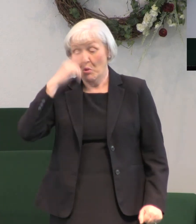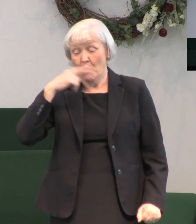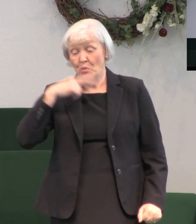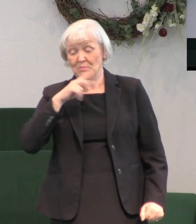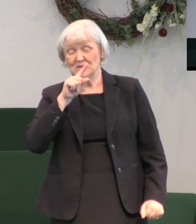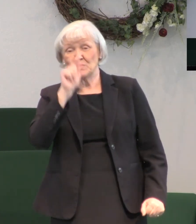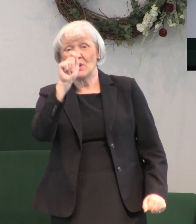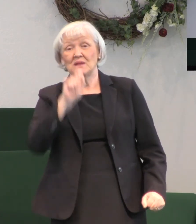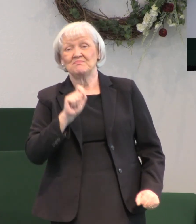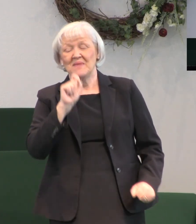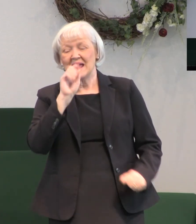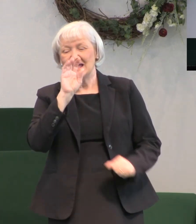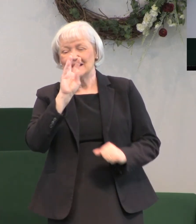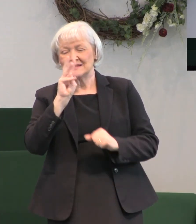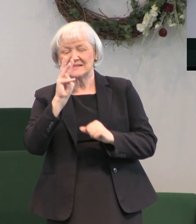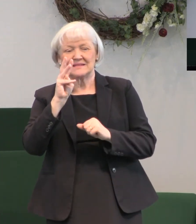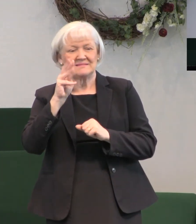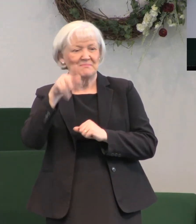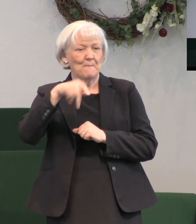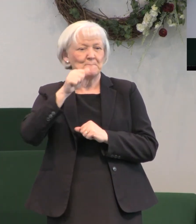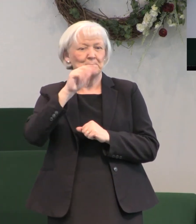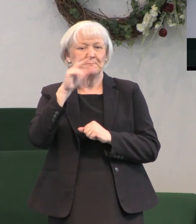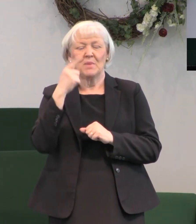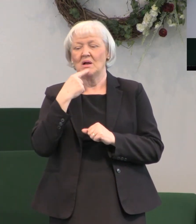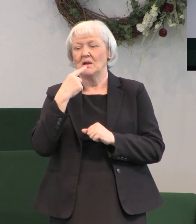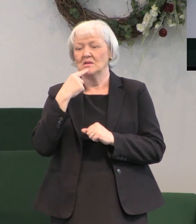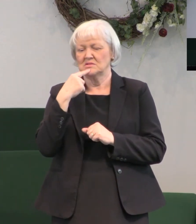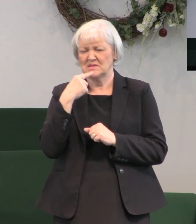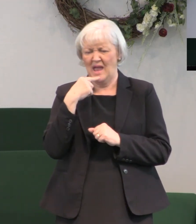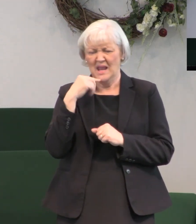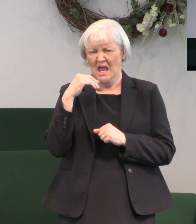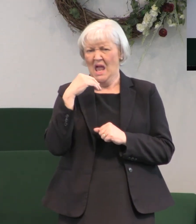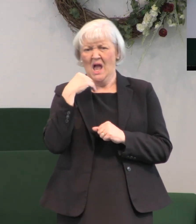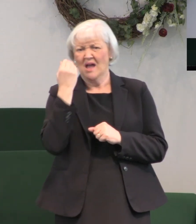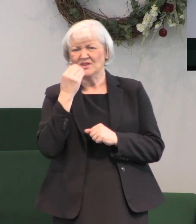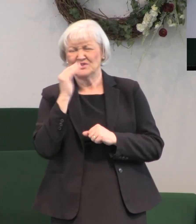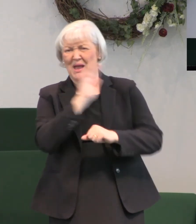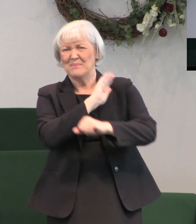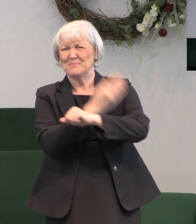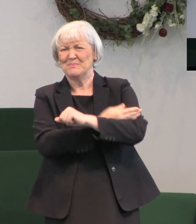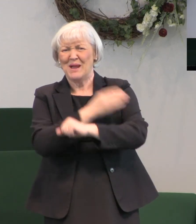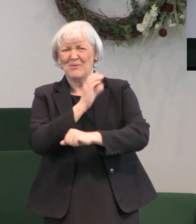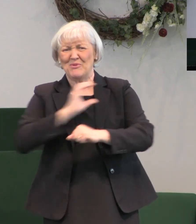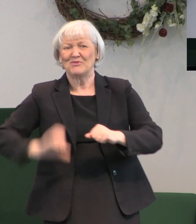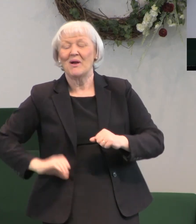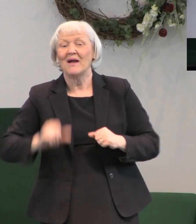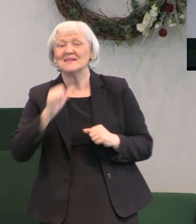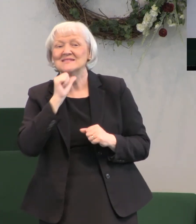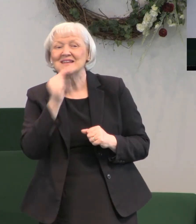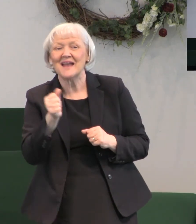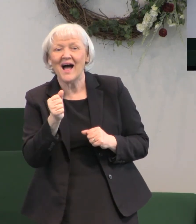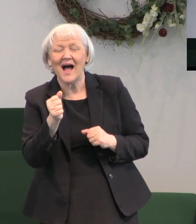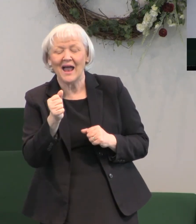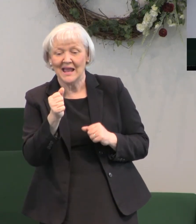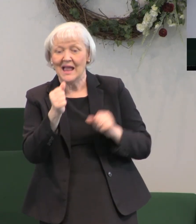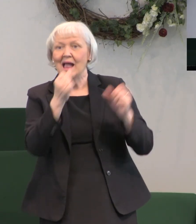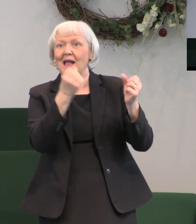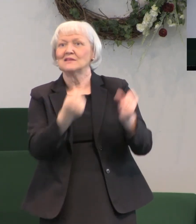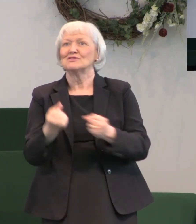of the gospel of Christ for it's the power of God to salvation to everyone who believes to the Jew to